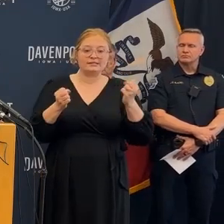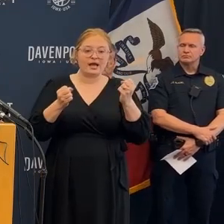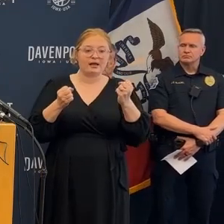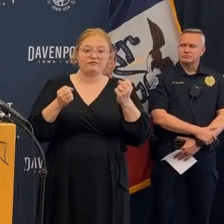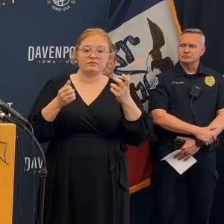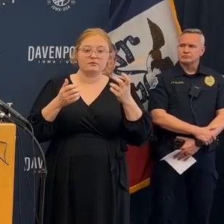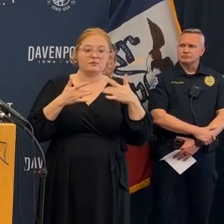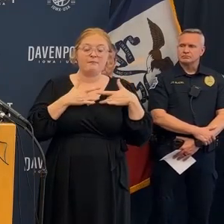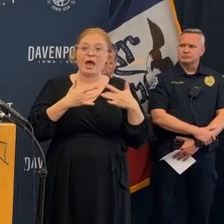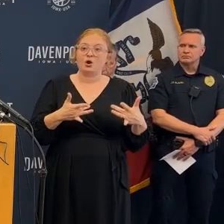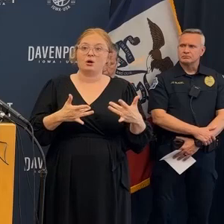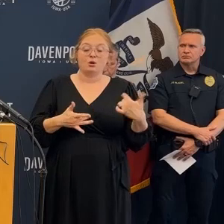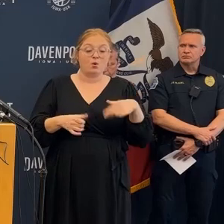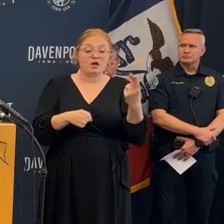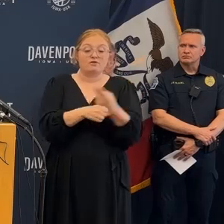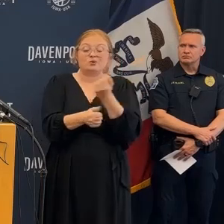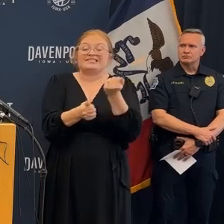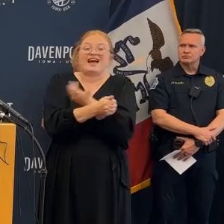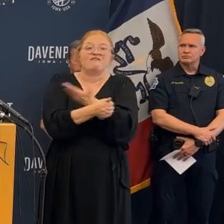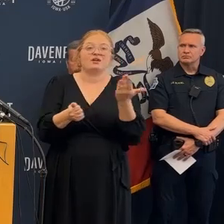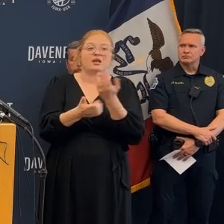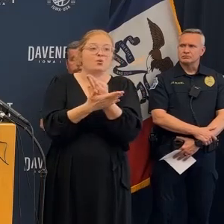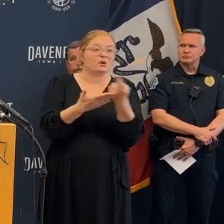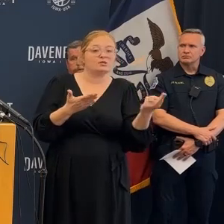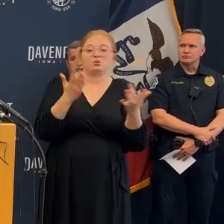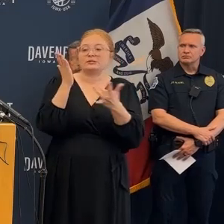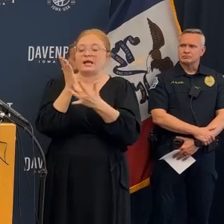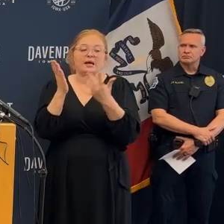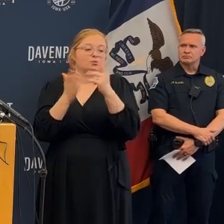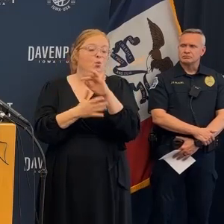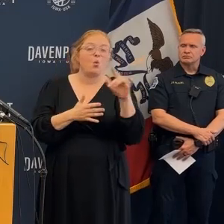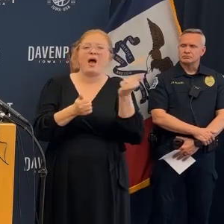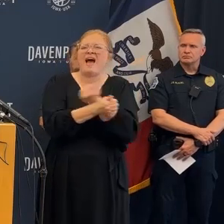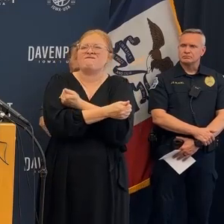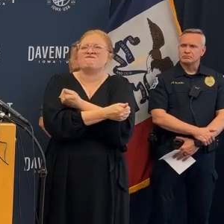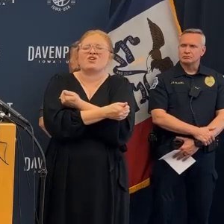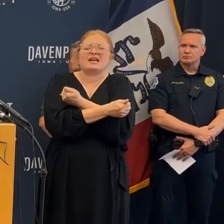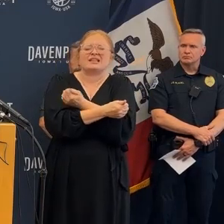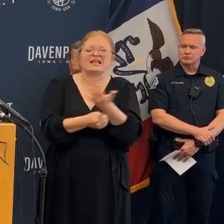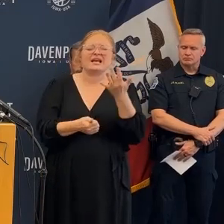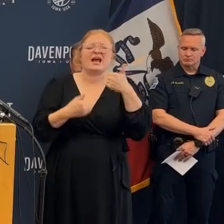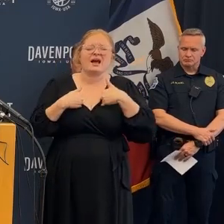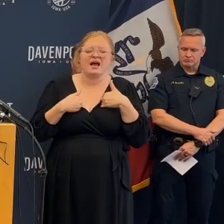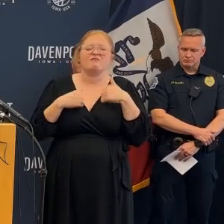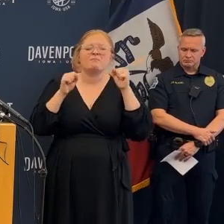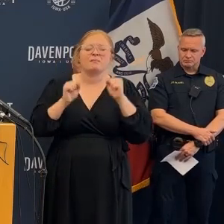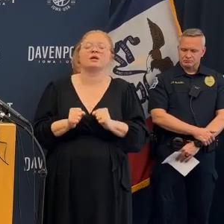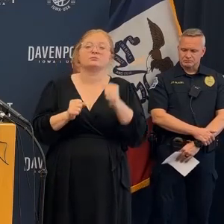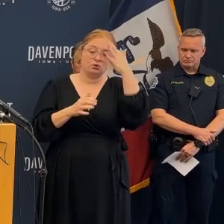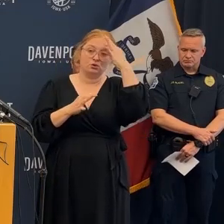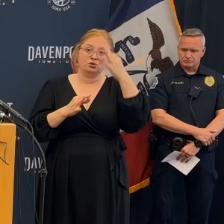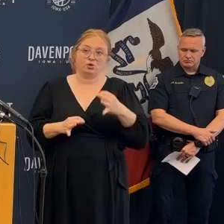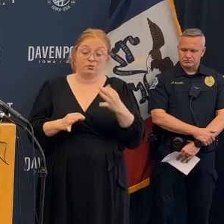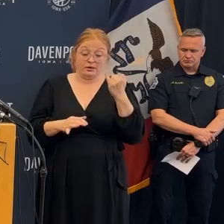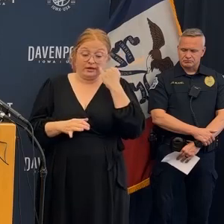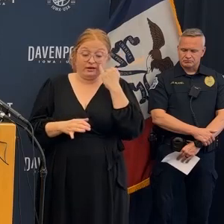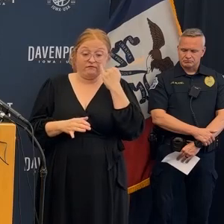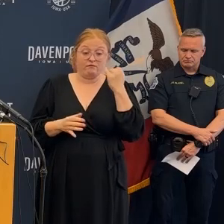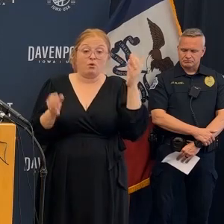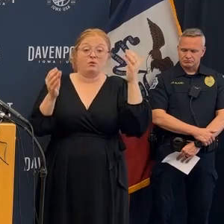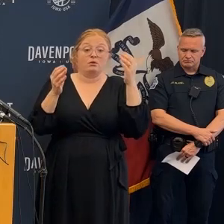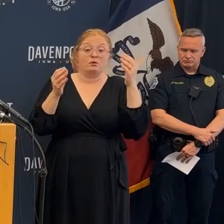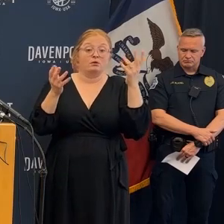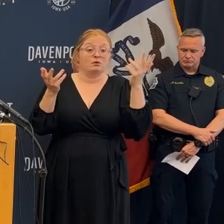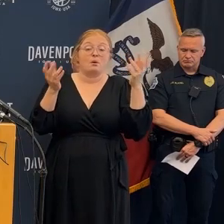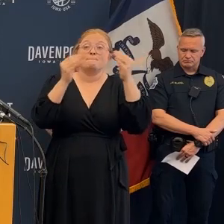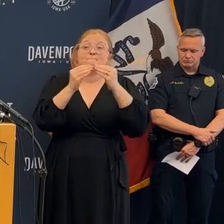when we come to demoing the building it's it's a priority for us to figure out to do it safely and that's that's the problem that we're running into